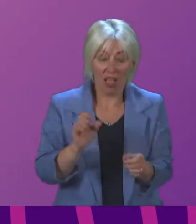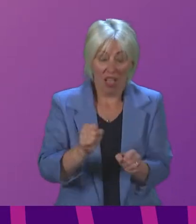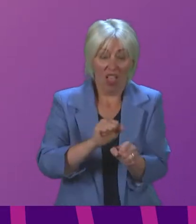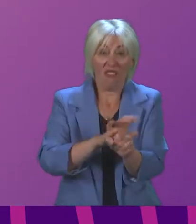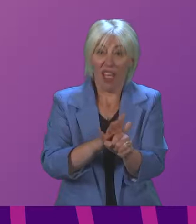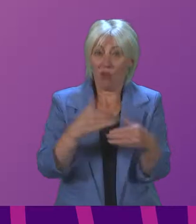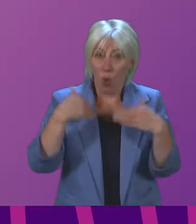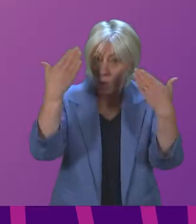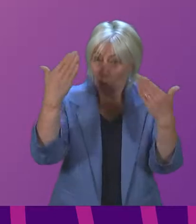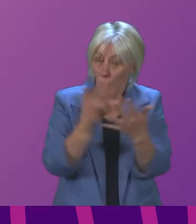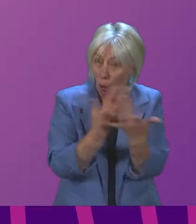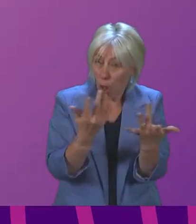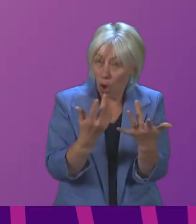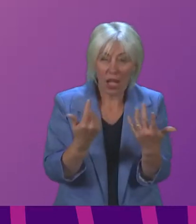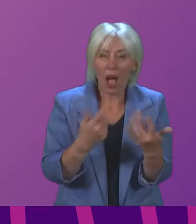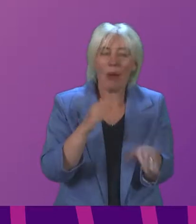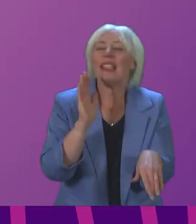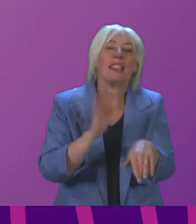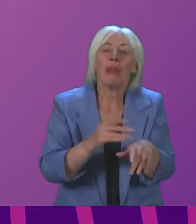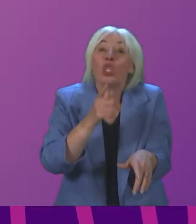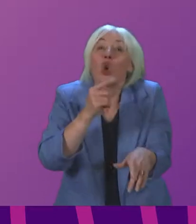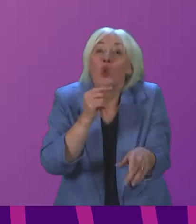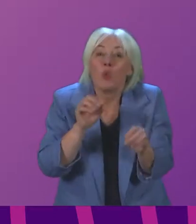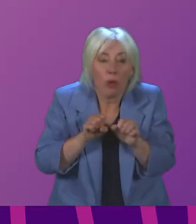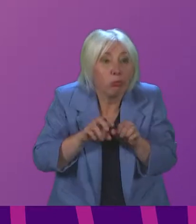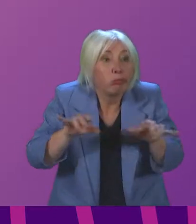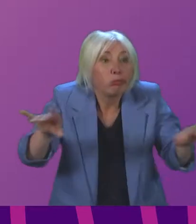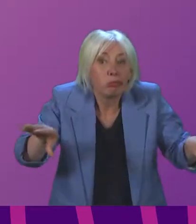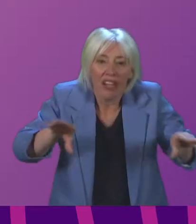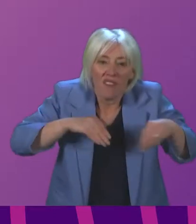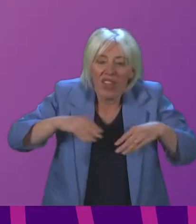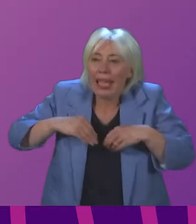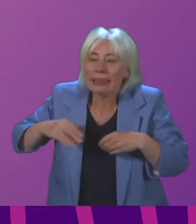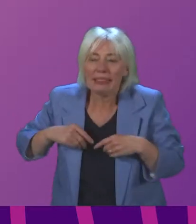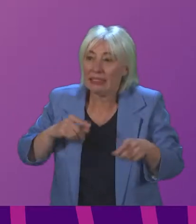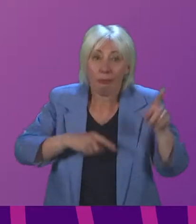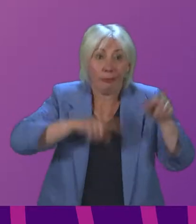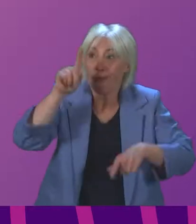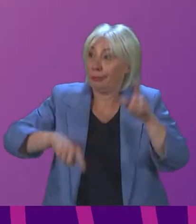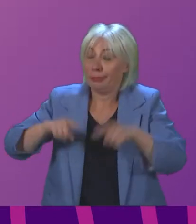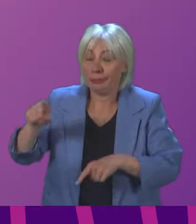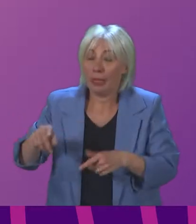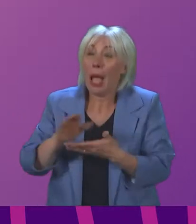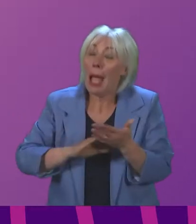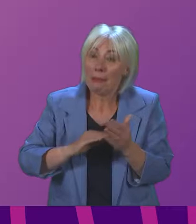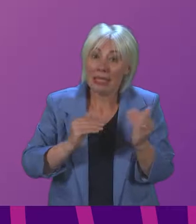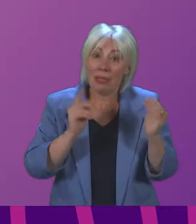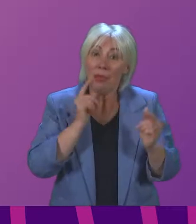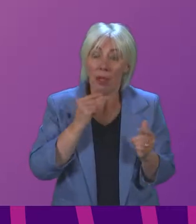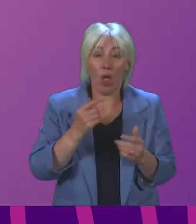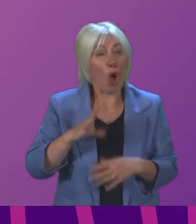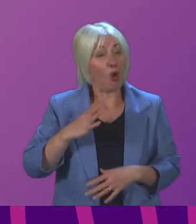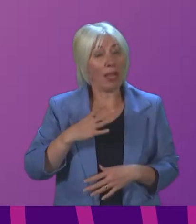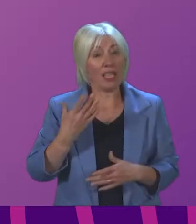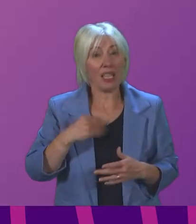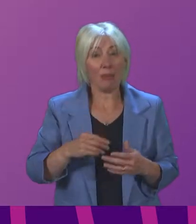from very early on that it does not discriminate against who it infects, and that without proper support, the impacts are disproportionately felt by those who were already facing